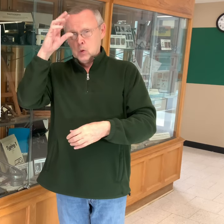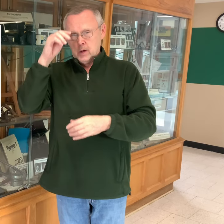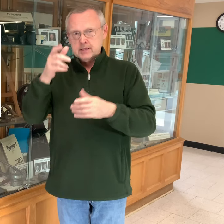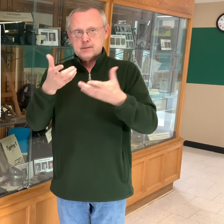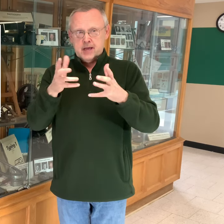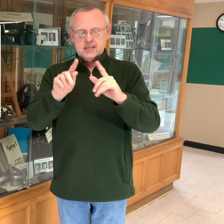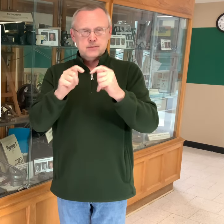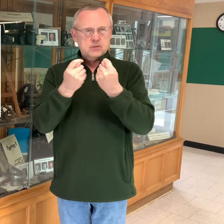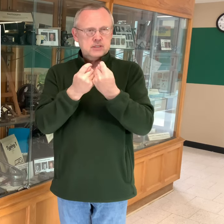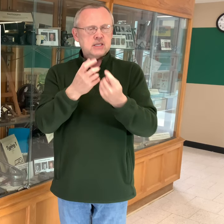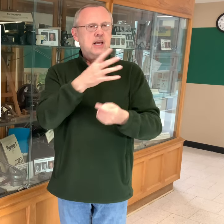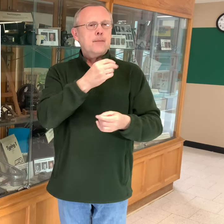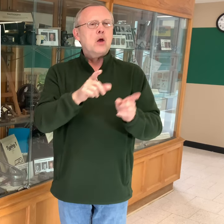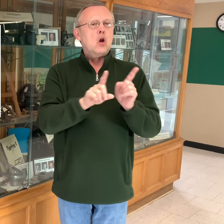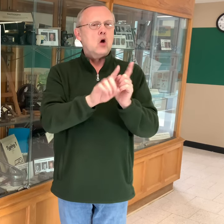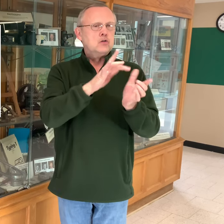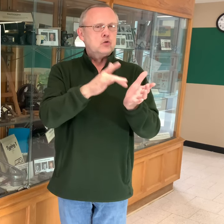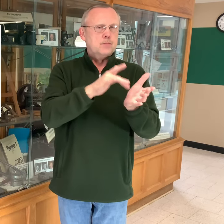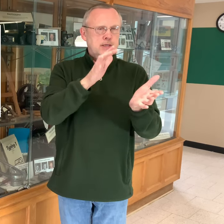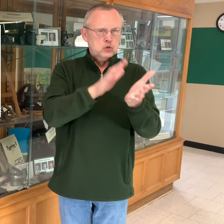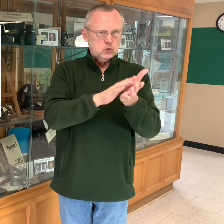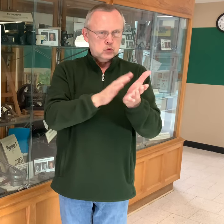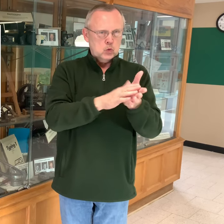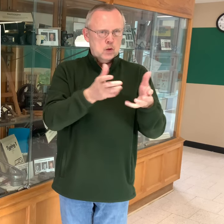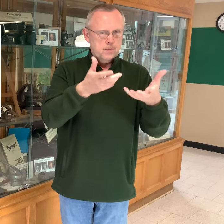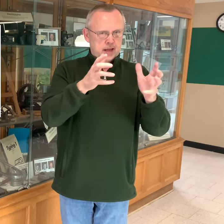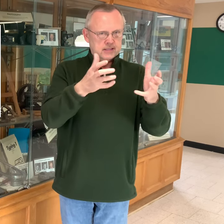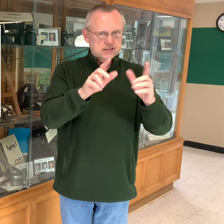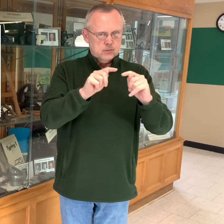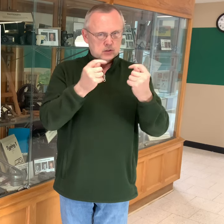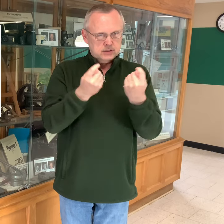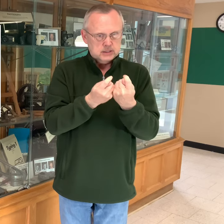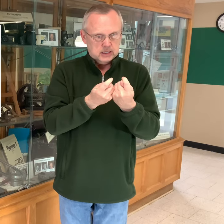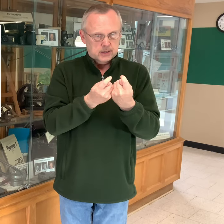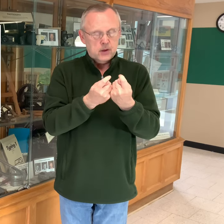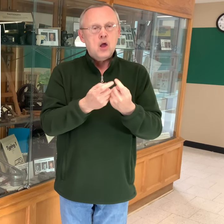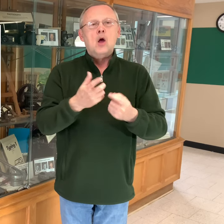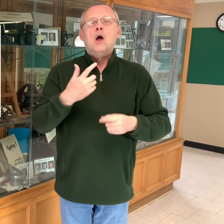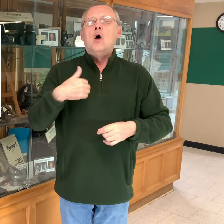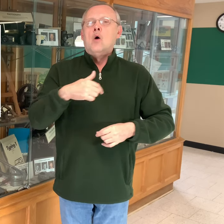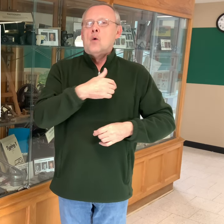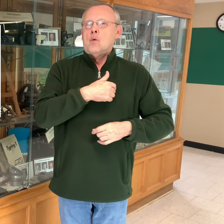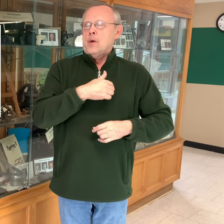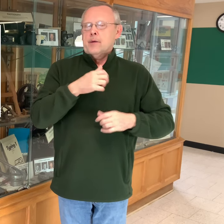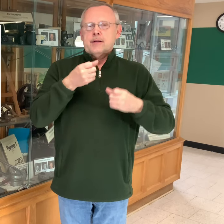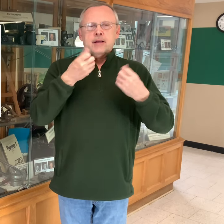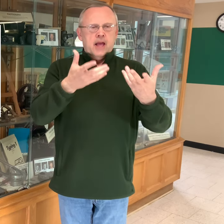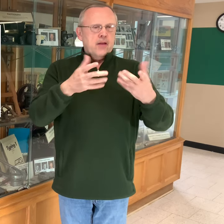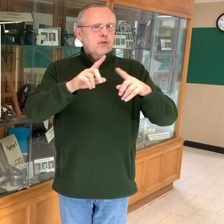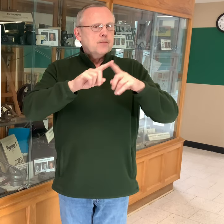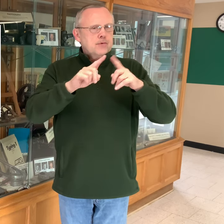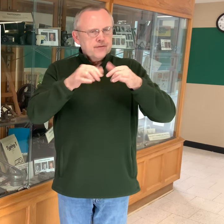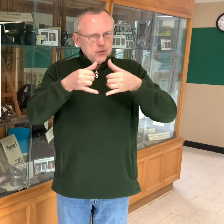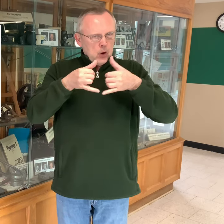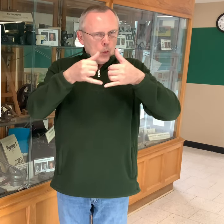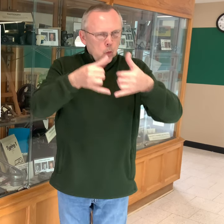the boys' basketball team, and the middle school basketball team. We had many